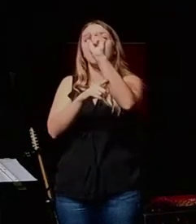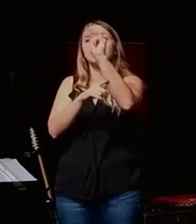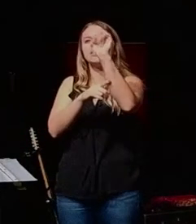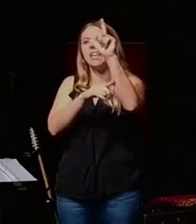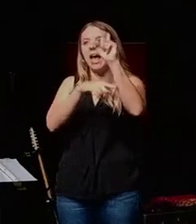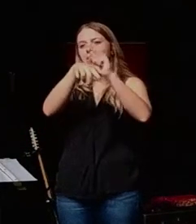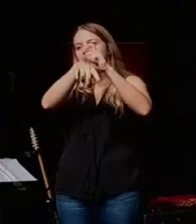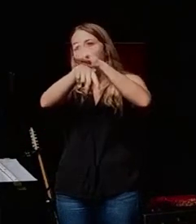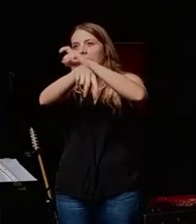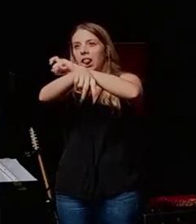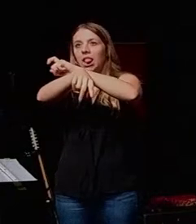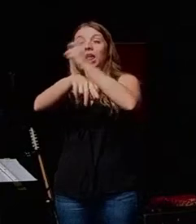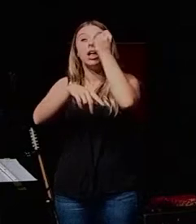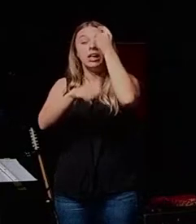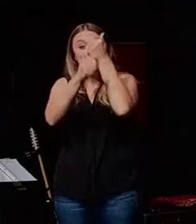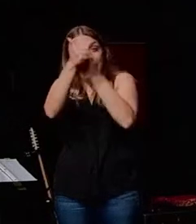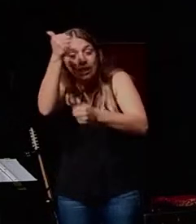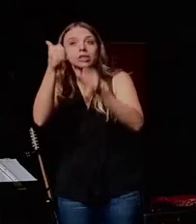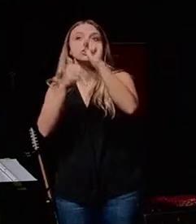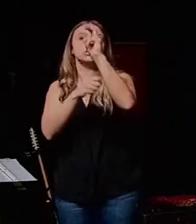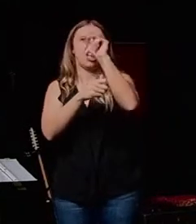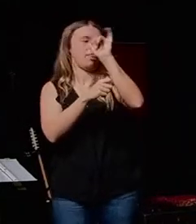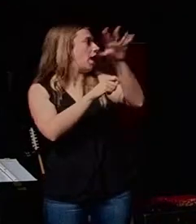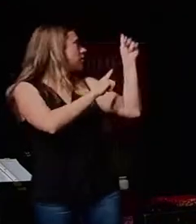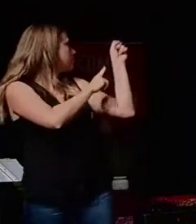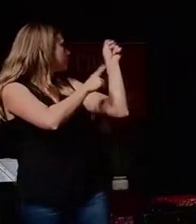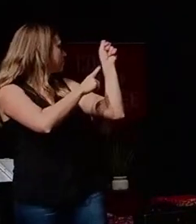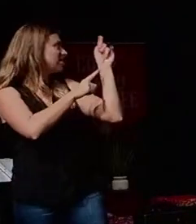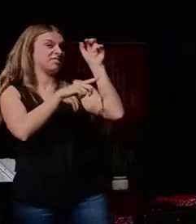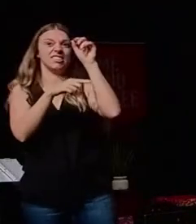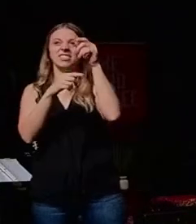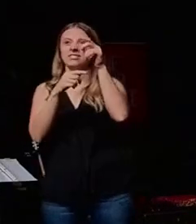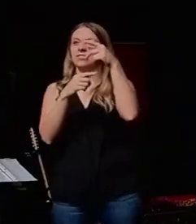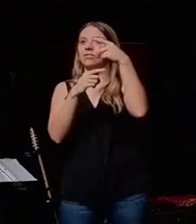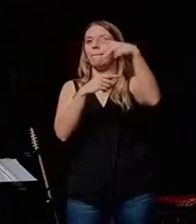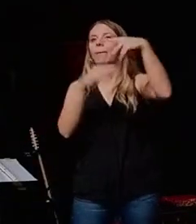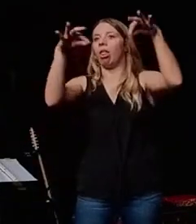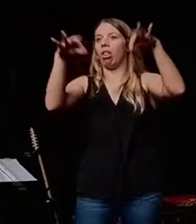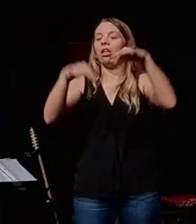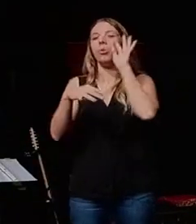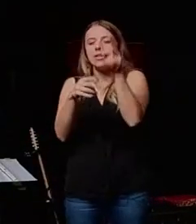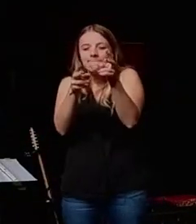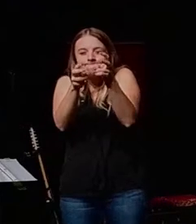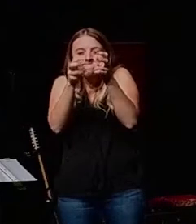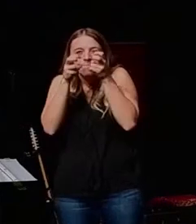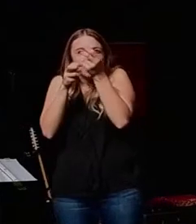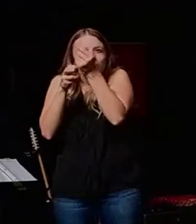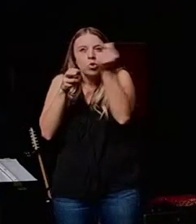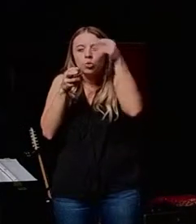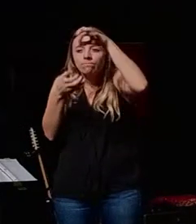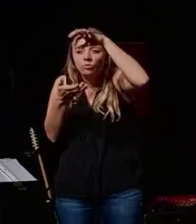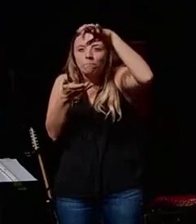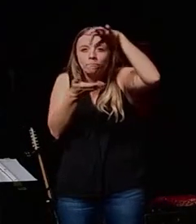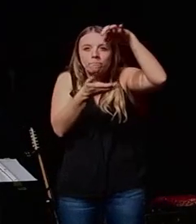murex snail, right? And every snail would have, this is the snail, and you would have like, they would extract a few drops of liquid